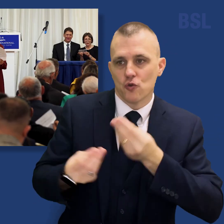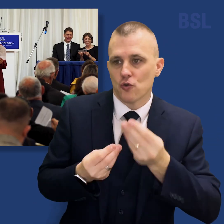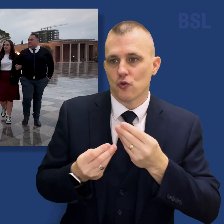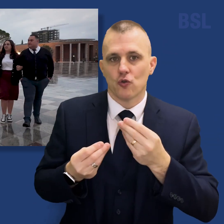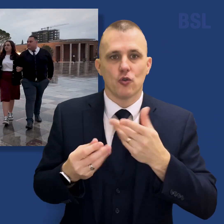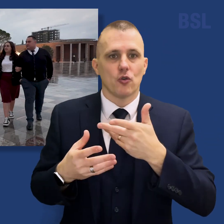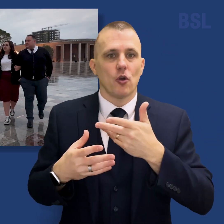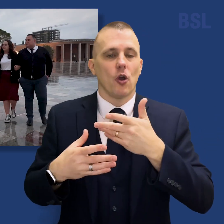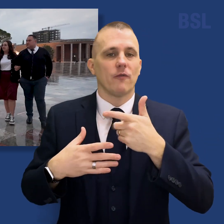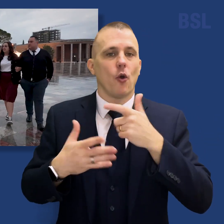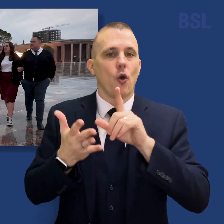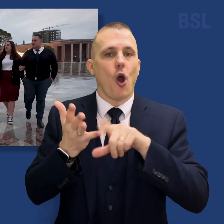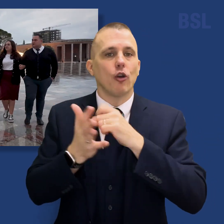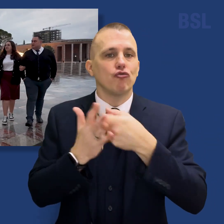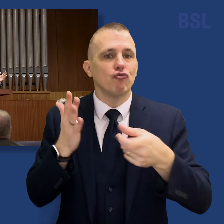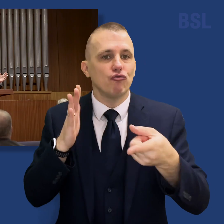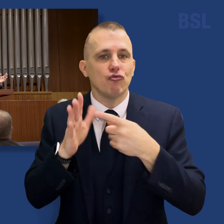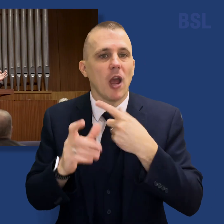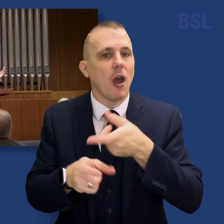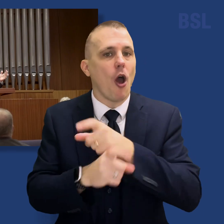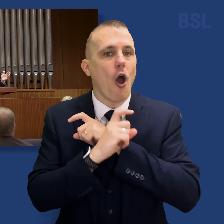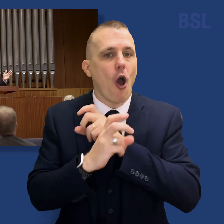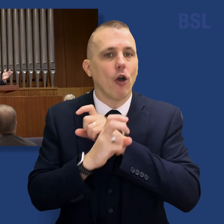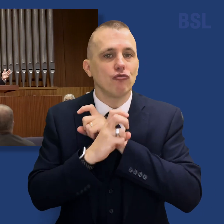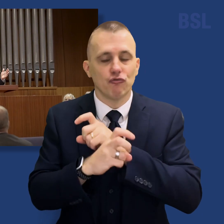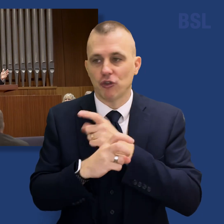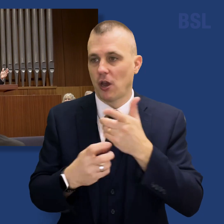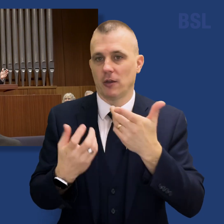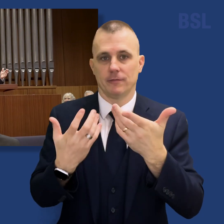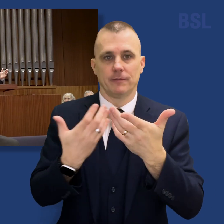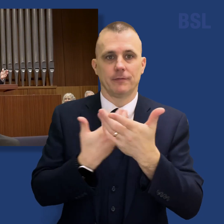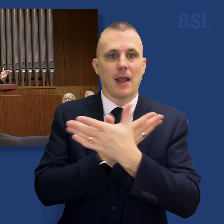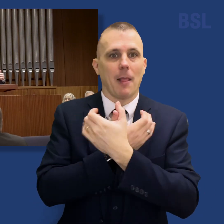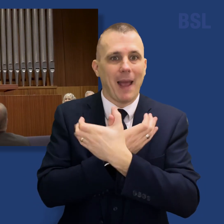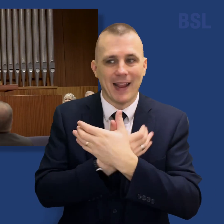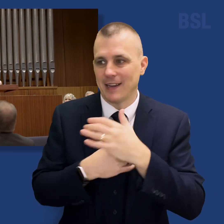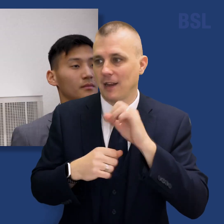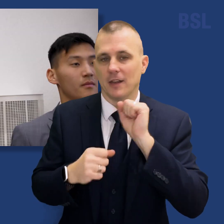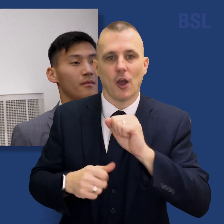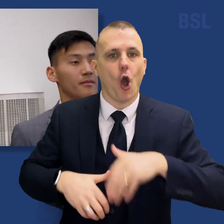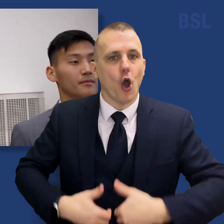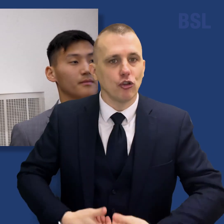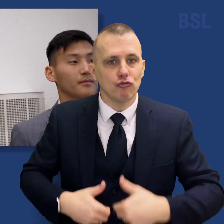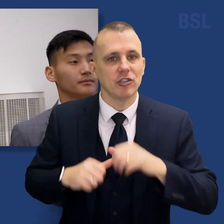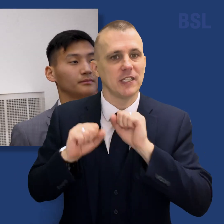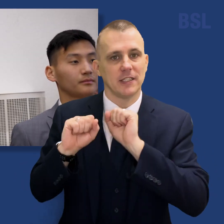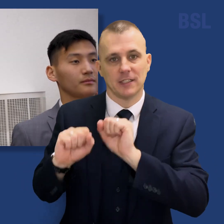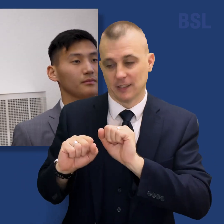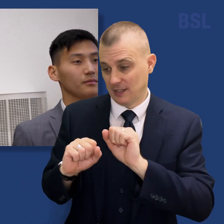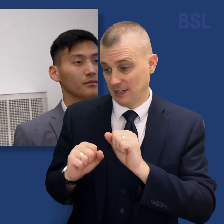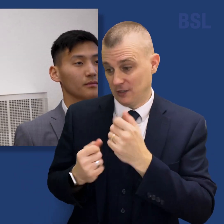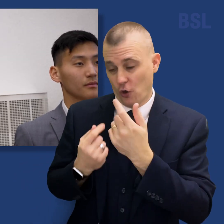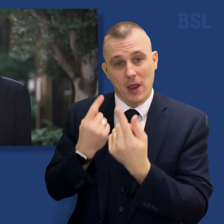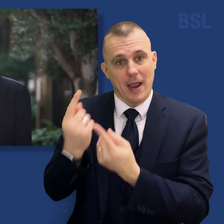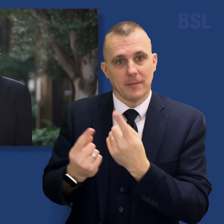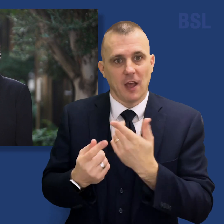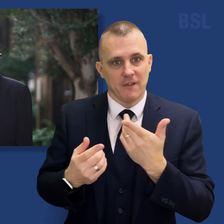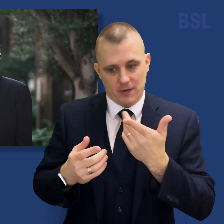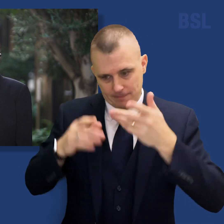Austria, Hungary, and Albania. During their time, the Badnar's focus was on the youth of the church. We feel an urgency to